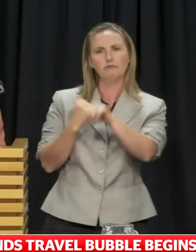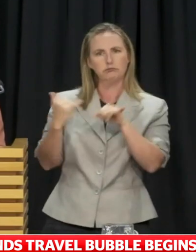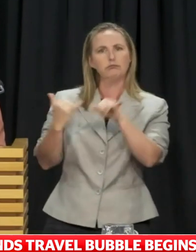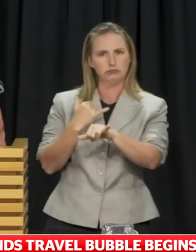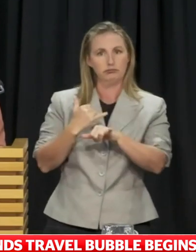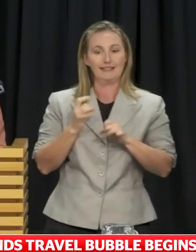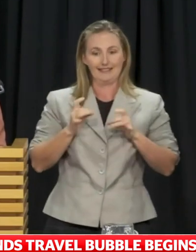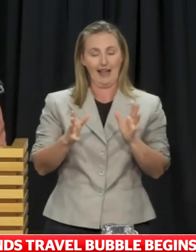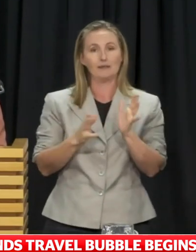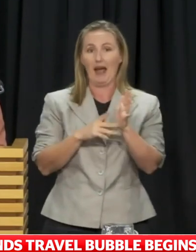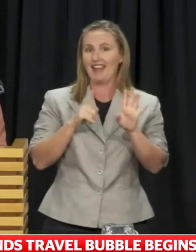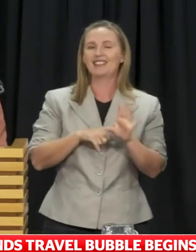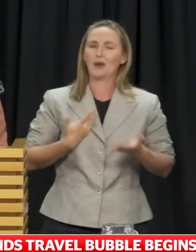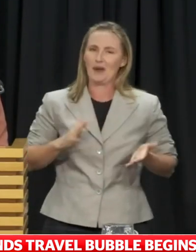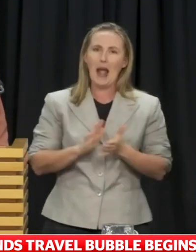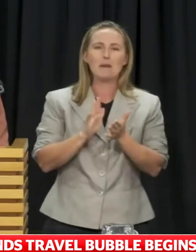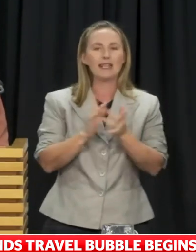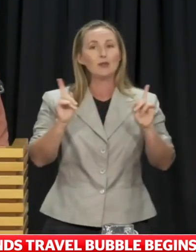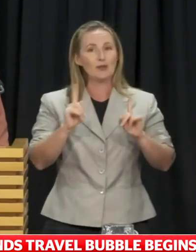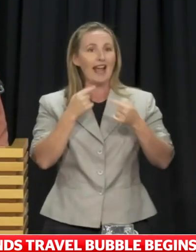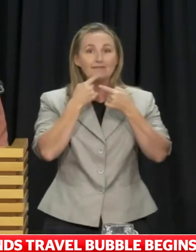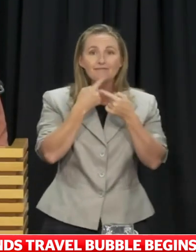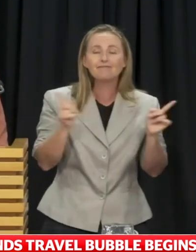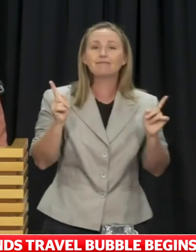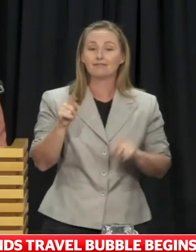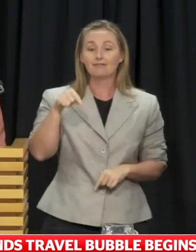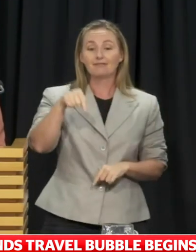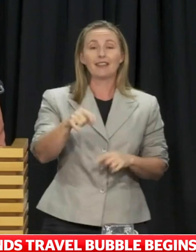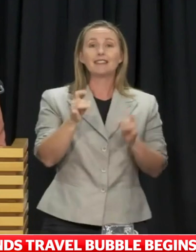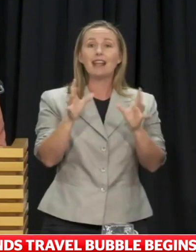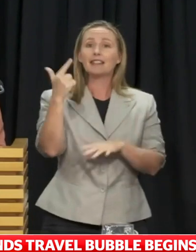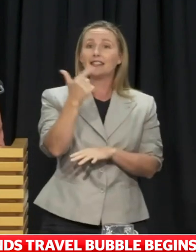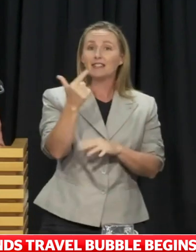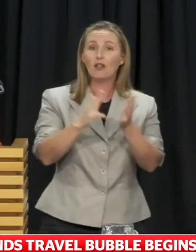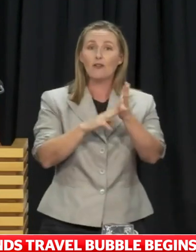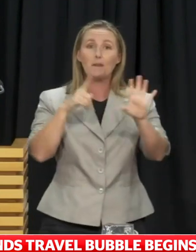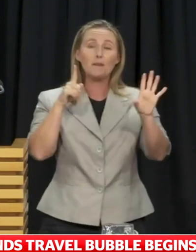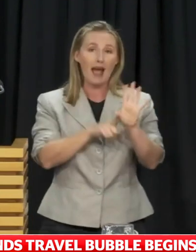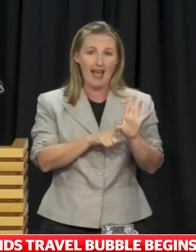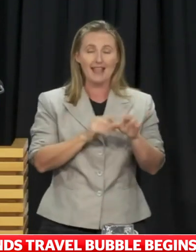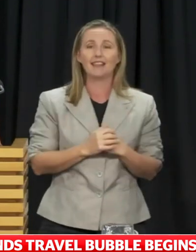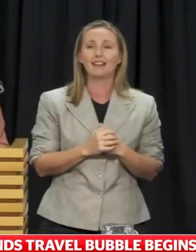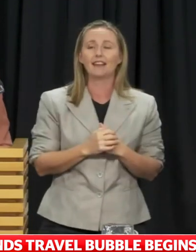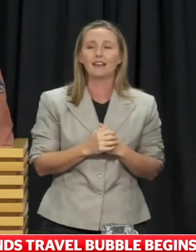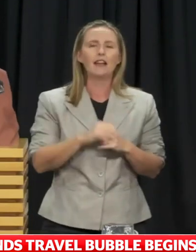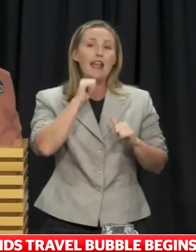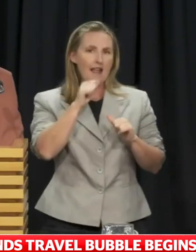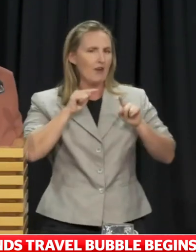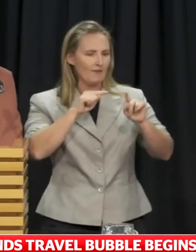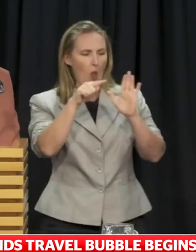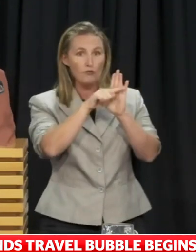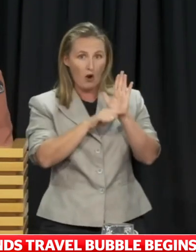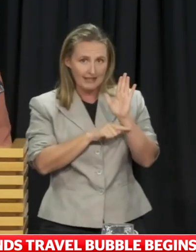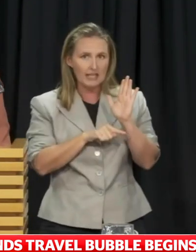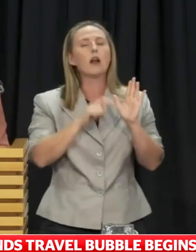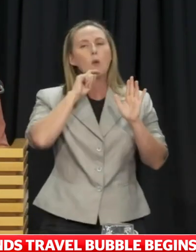great pleasure today to be able to announce that on the 17th of May, on the basis that a clear set of criteria is met,